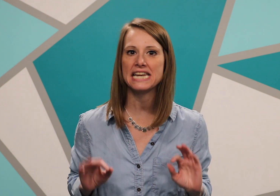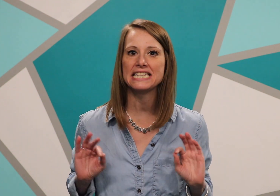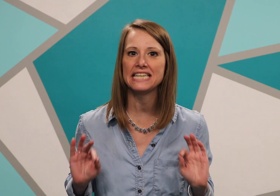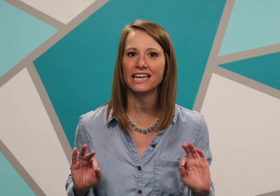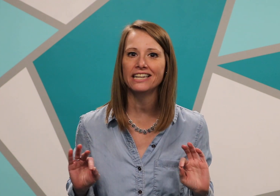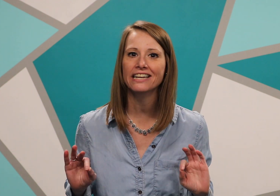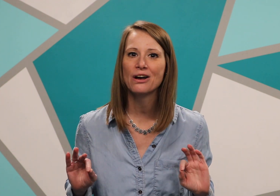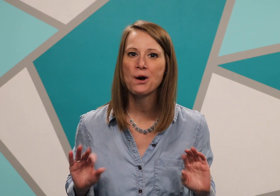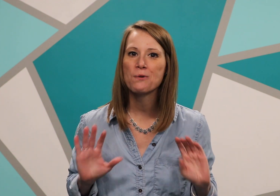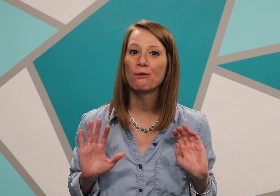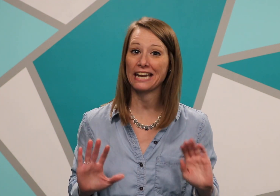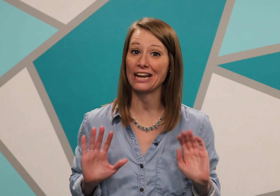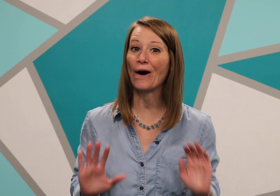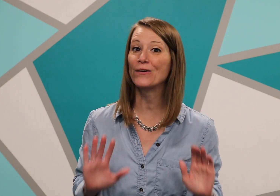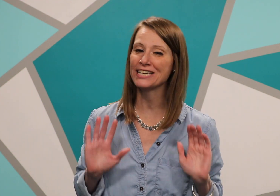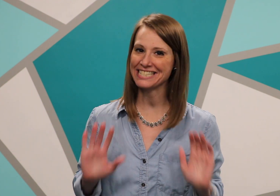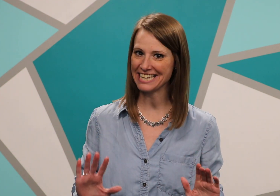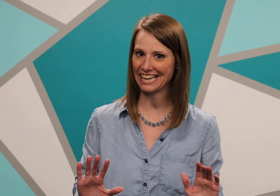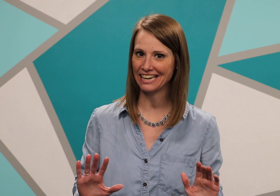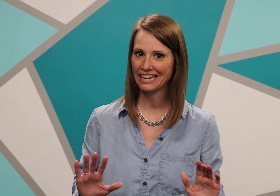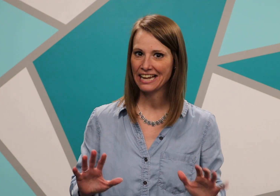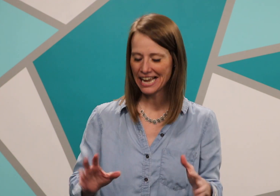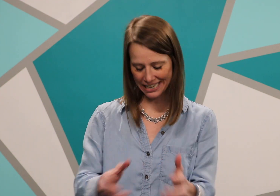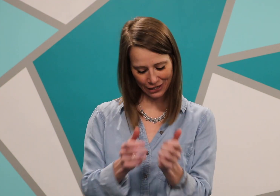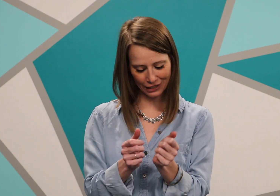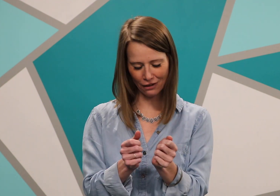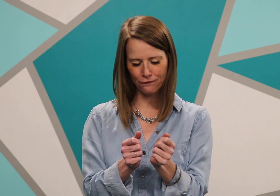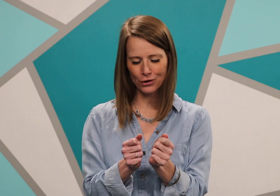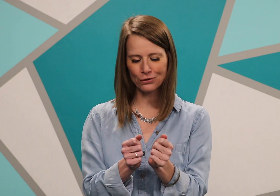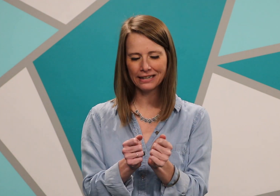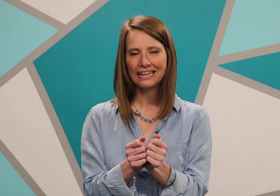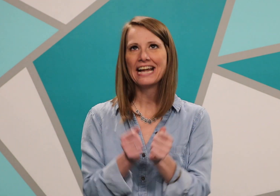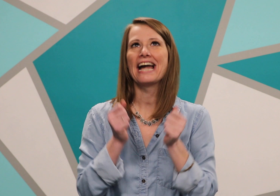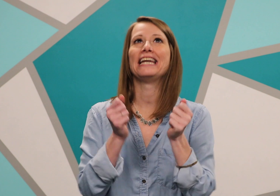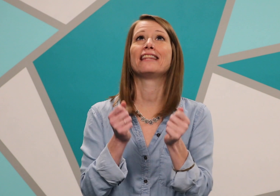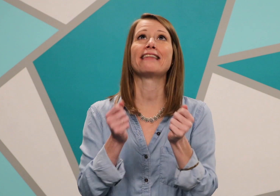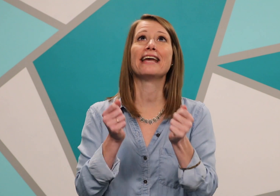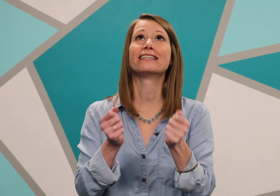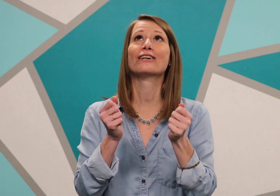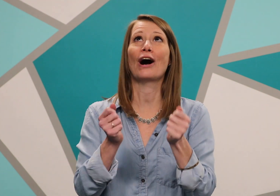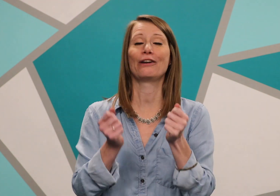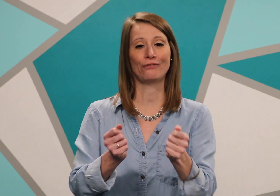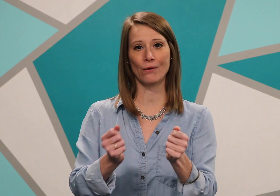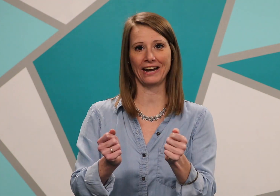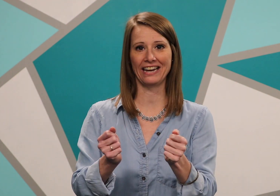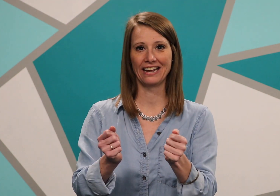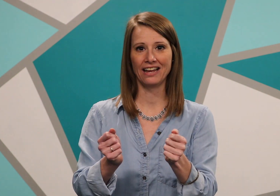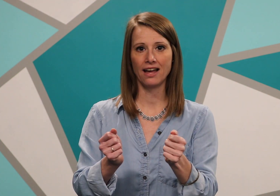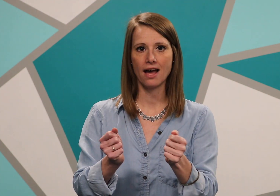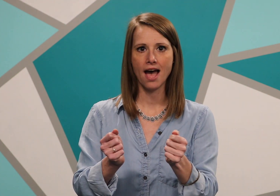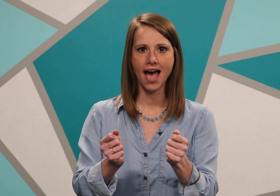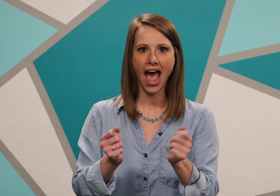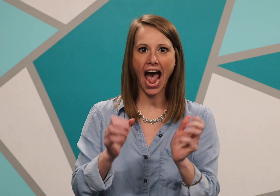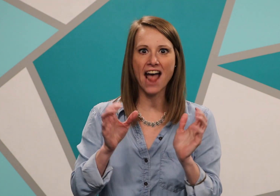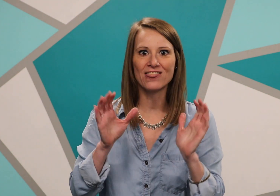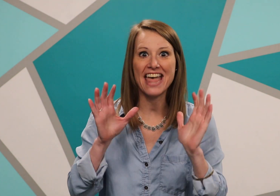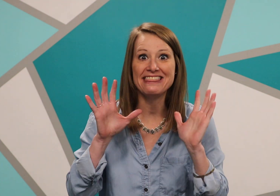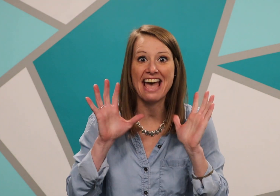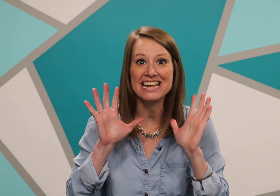he did what he always did. He took the food and he thanked God for it. And then they